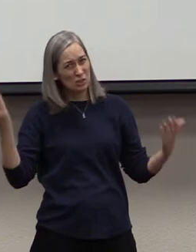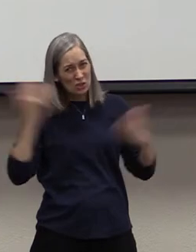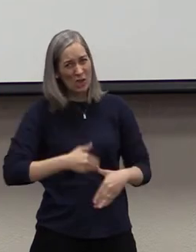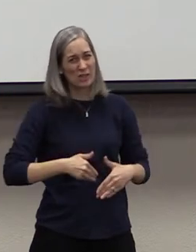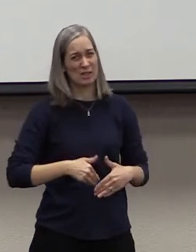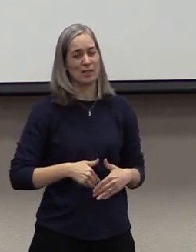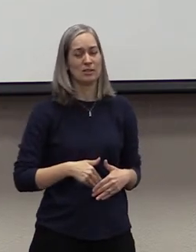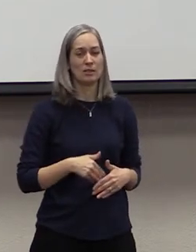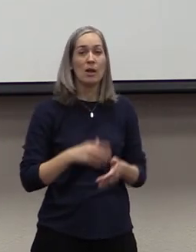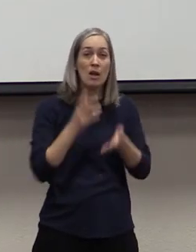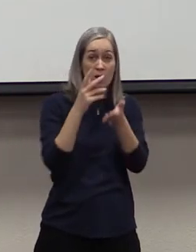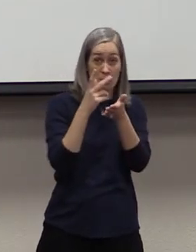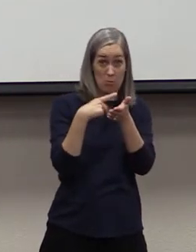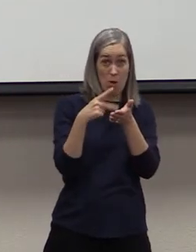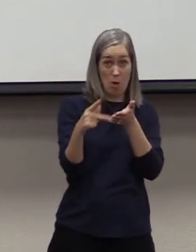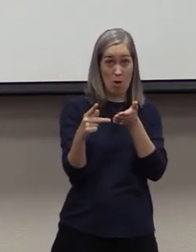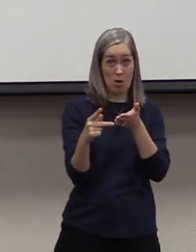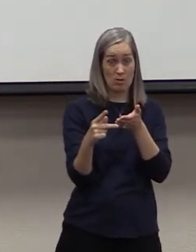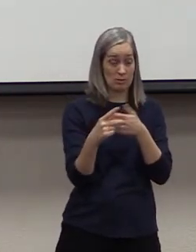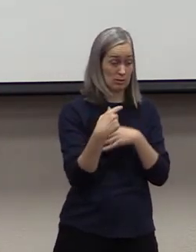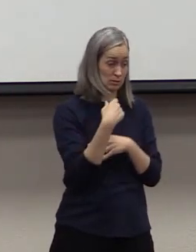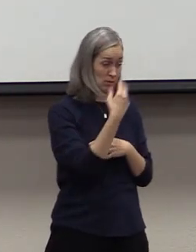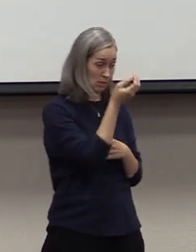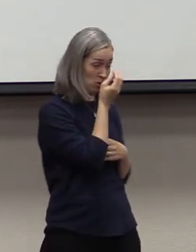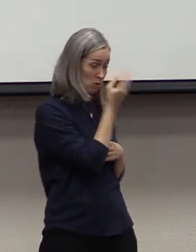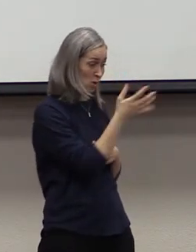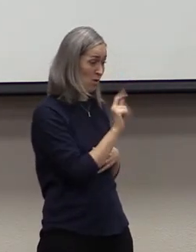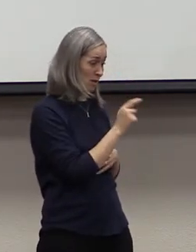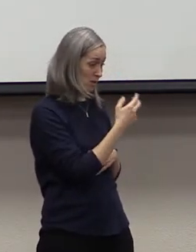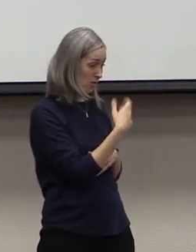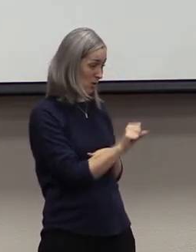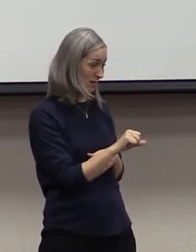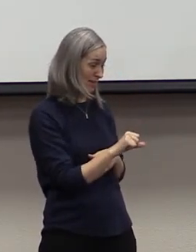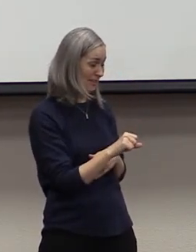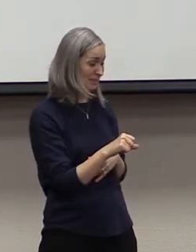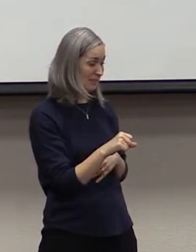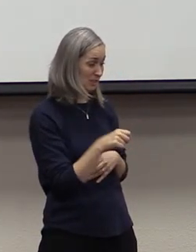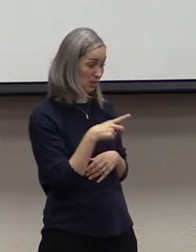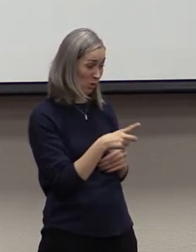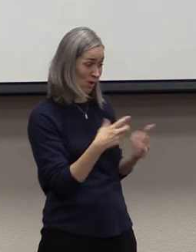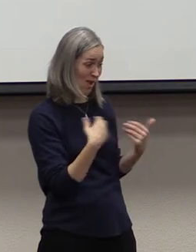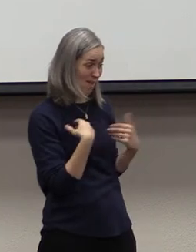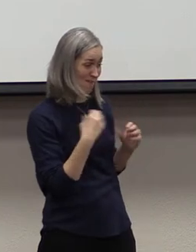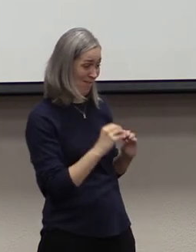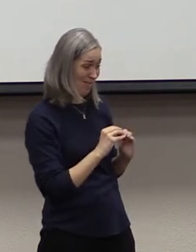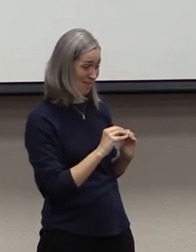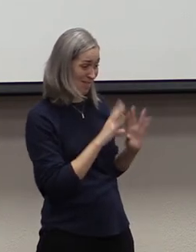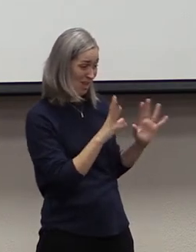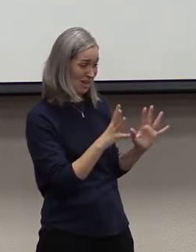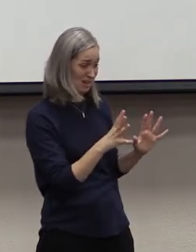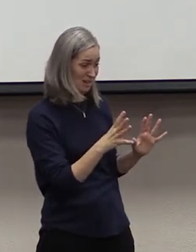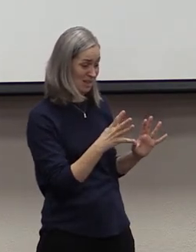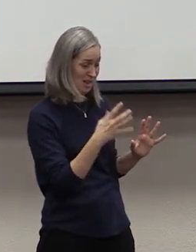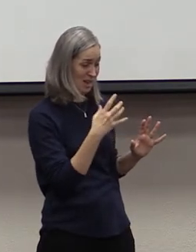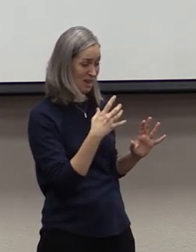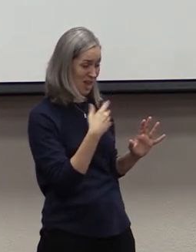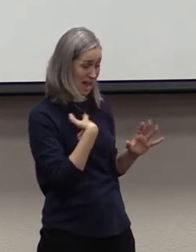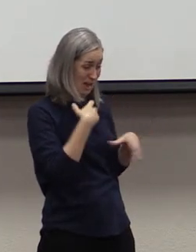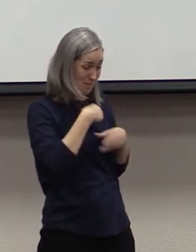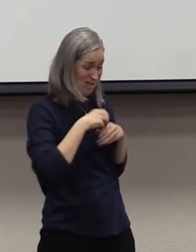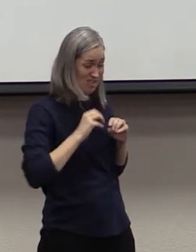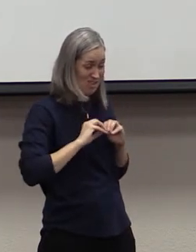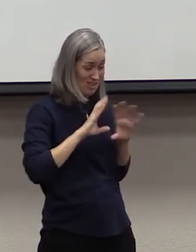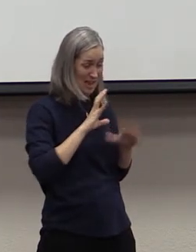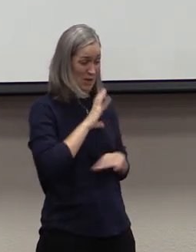But Paul brings these Thessalonians into the light. And then the light is where he is, where Christ is.